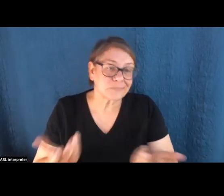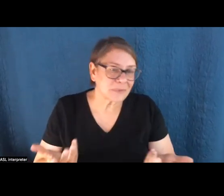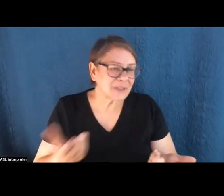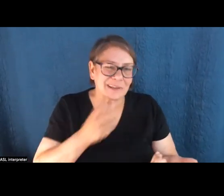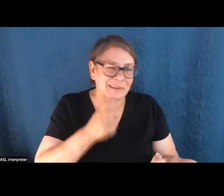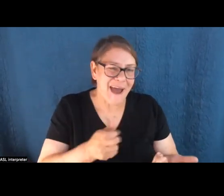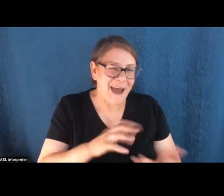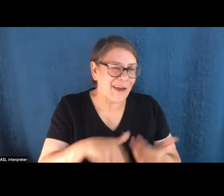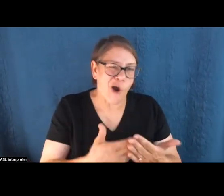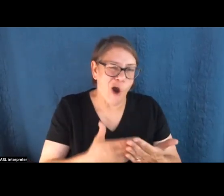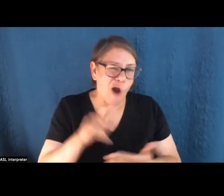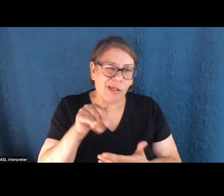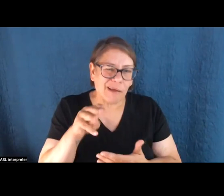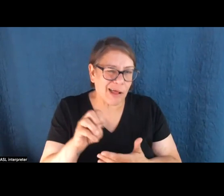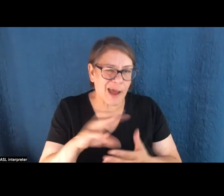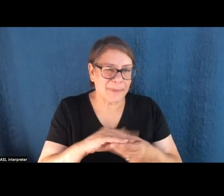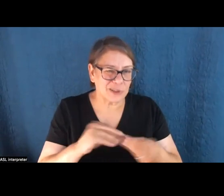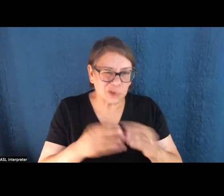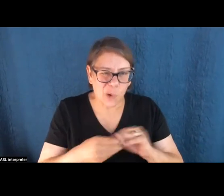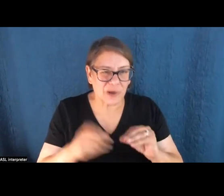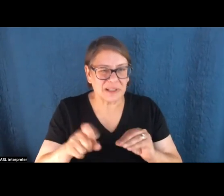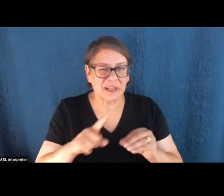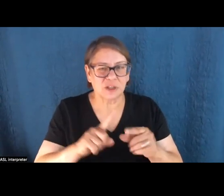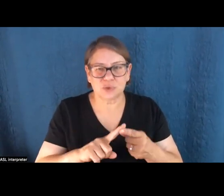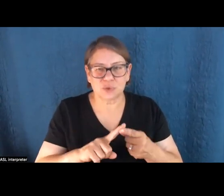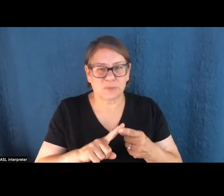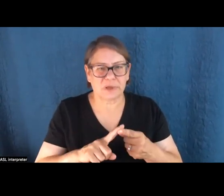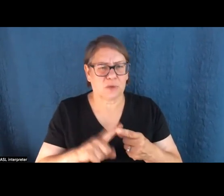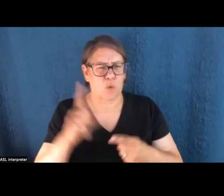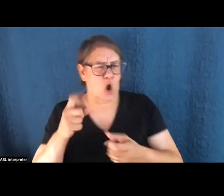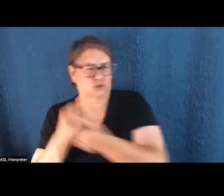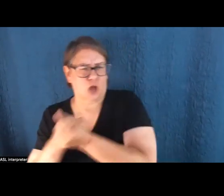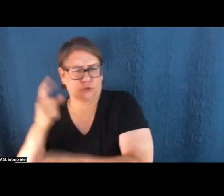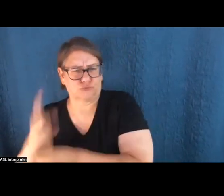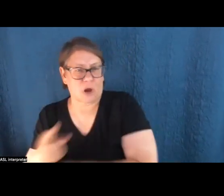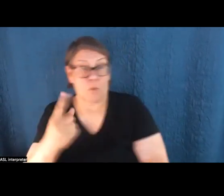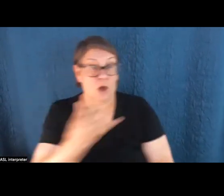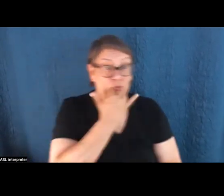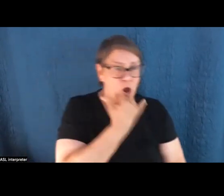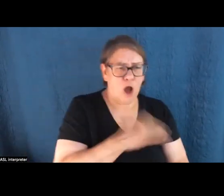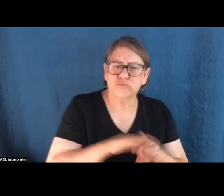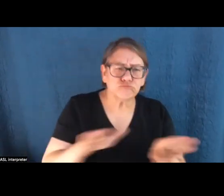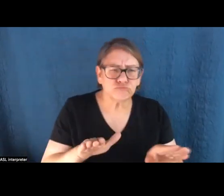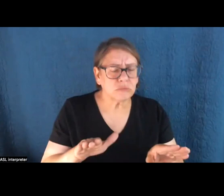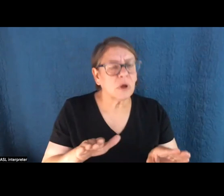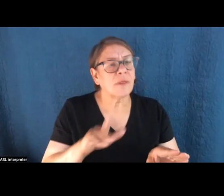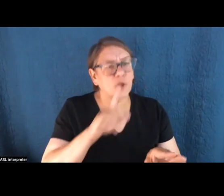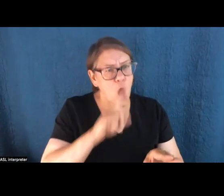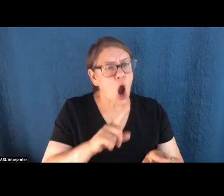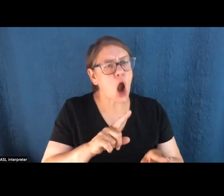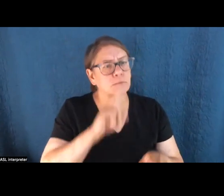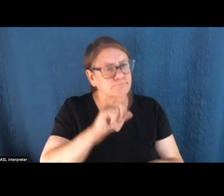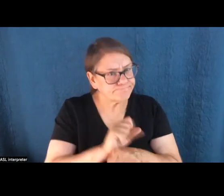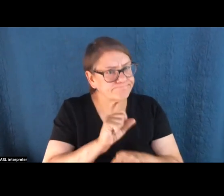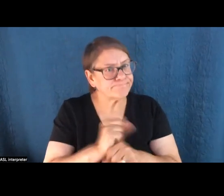it's not that all climate stories just need to be, you know, oh, you one side is right, one side is wrong, you know, they're really legitimate questions and